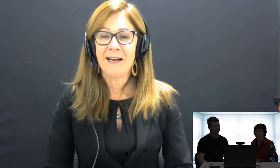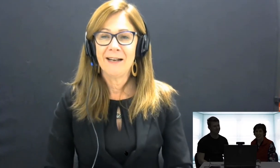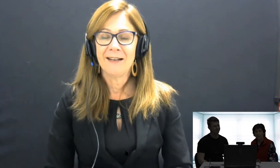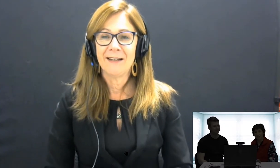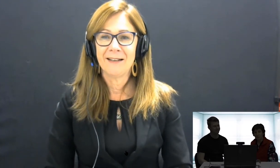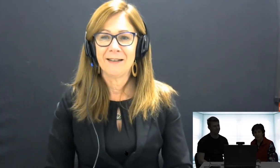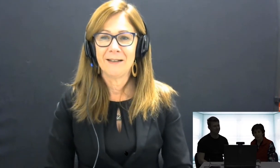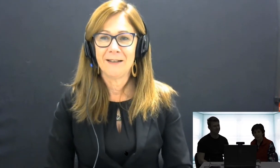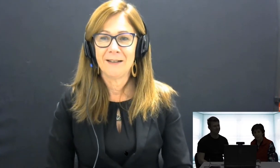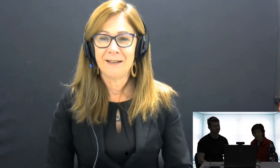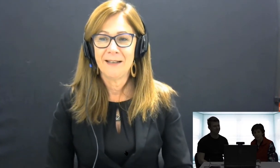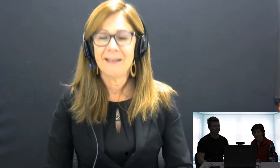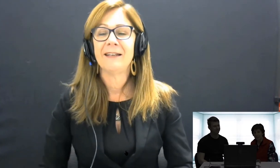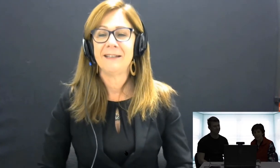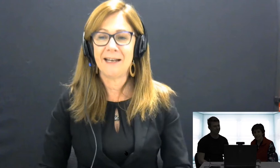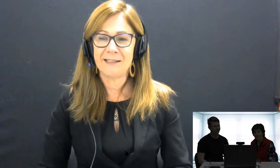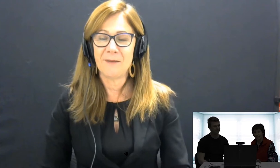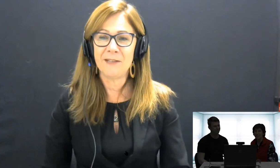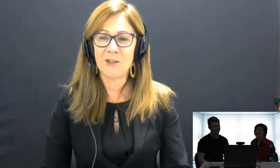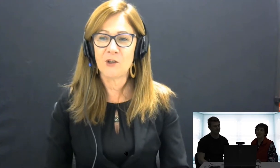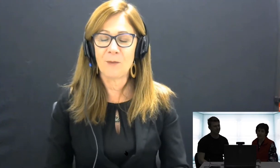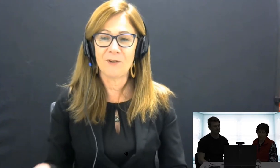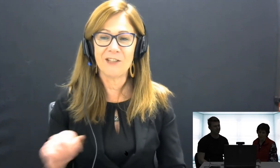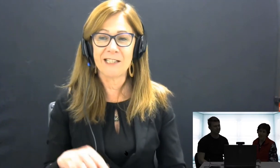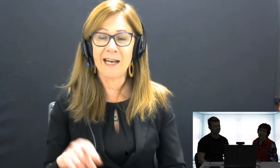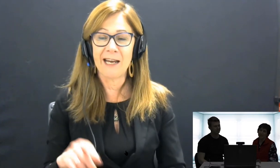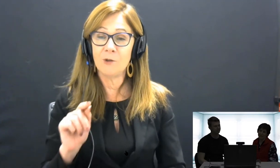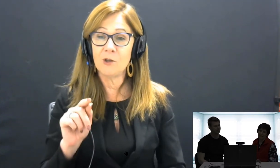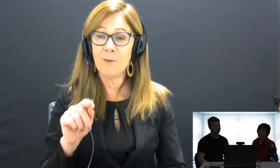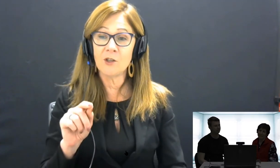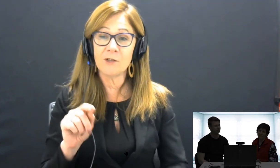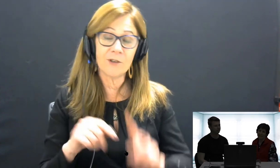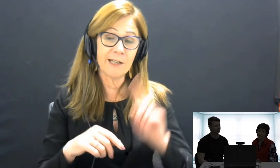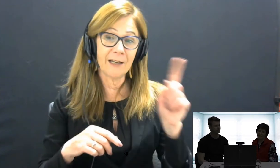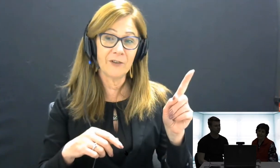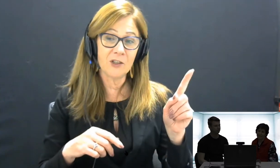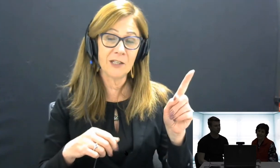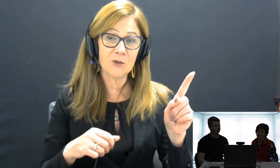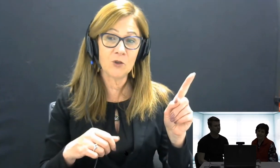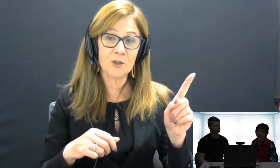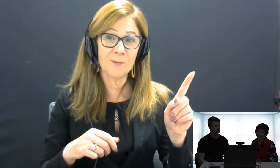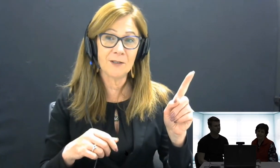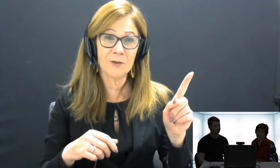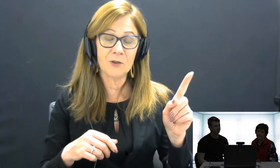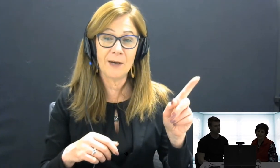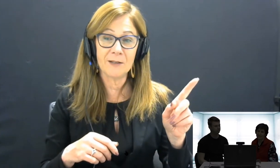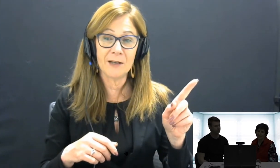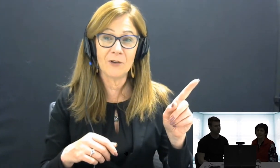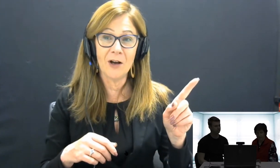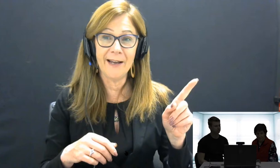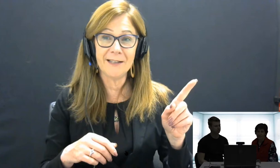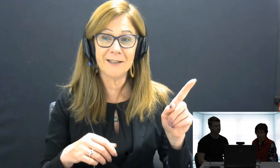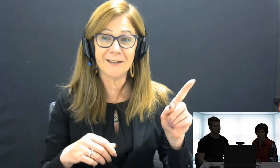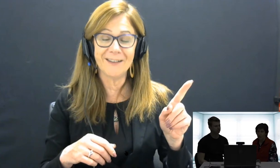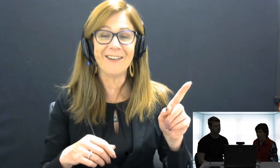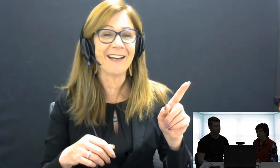Hi, Adrienne, are you the interpreter for today at first? Yes, I'm the interpreter for today. Would you mind just for a second if I just introduce myself to